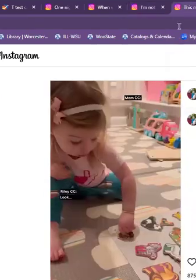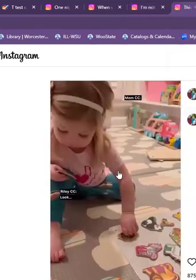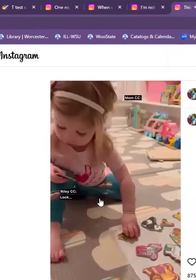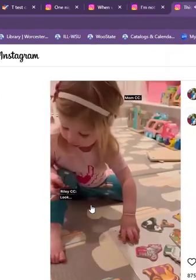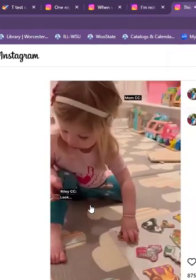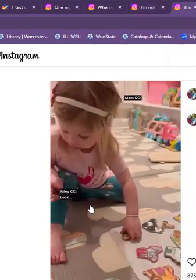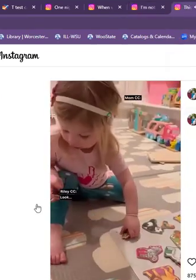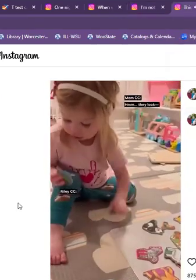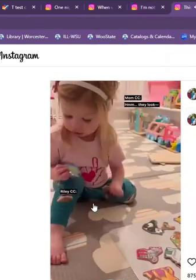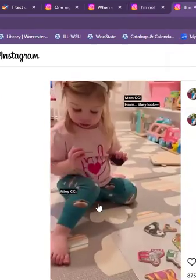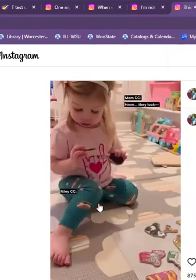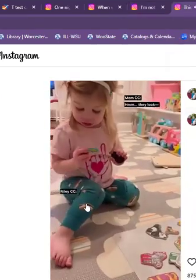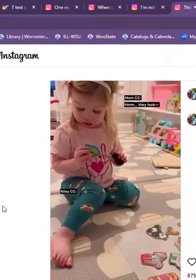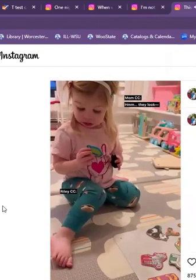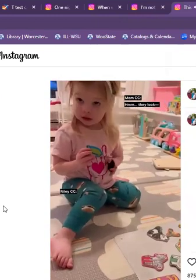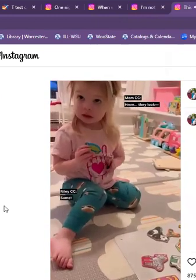now